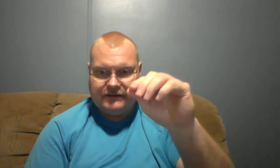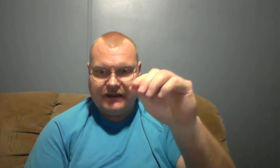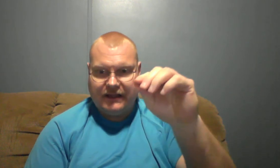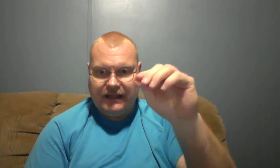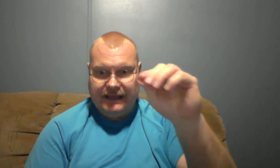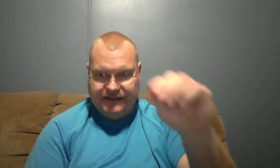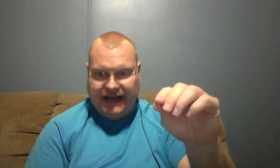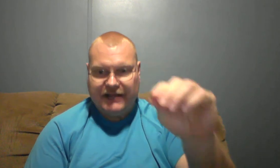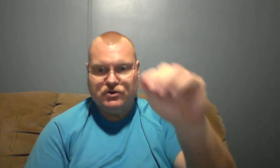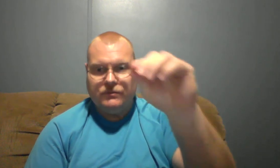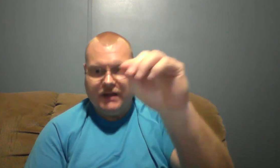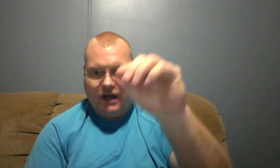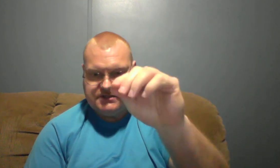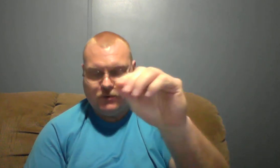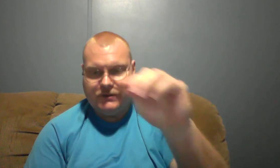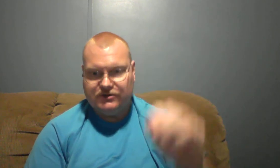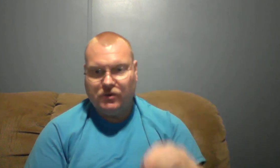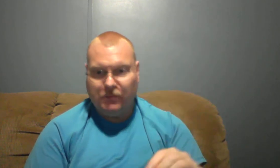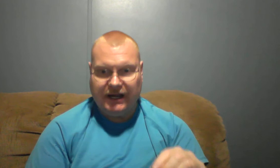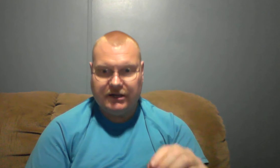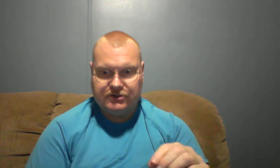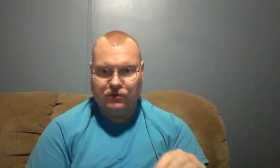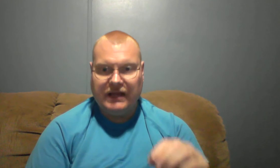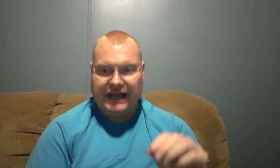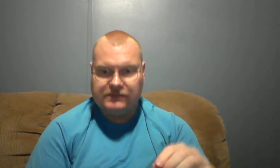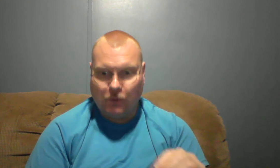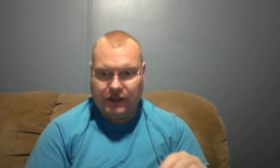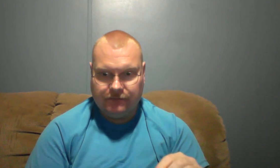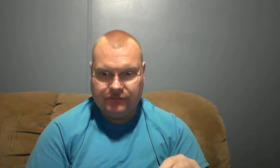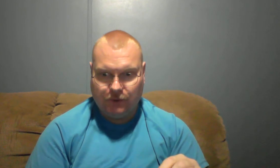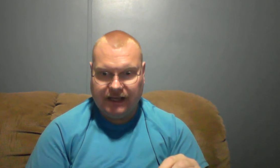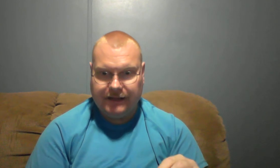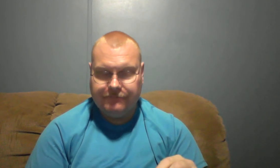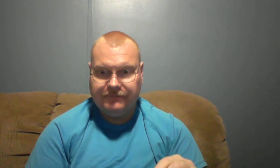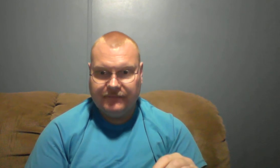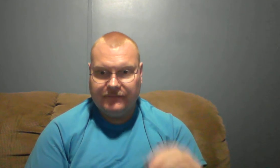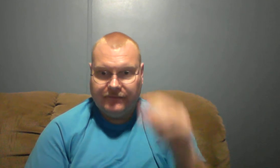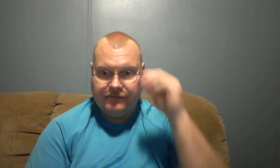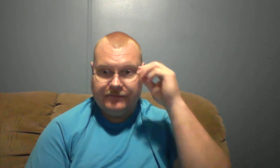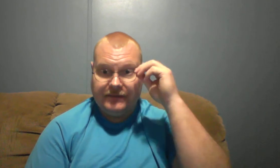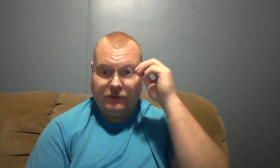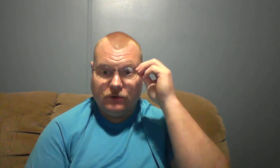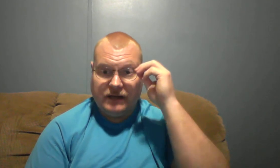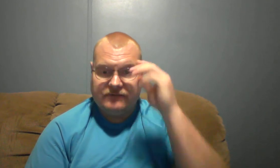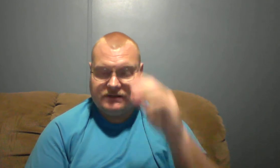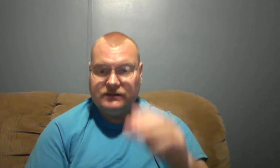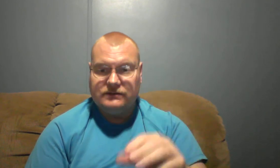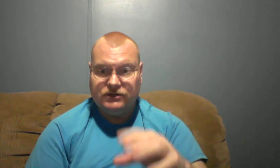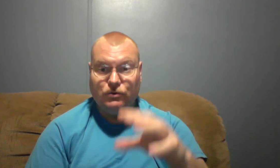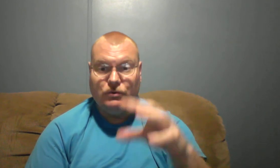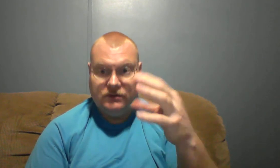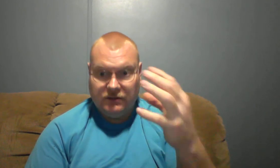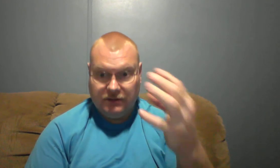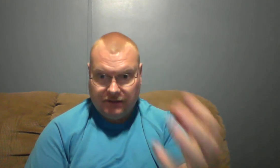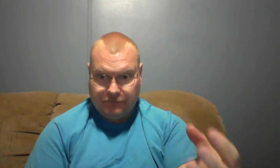in the natural but also in the supernatural as well okay that we're going to battle